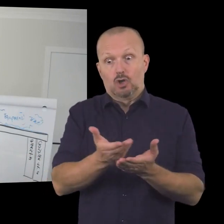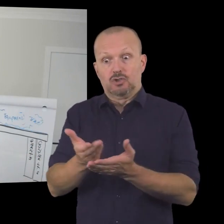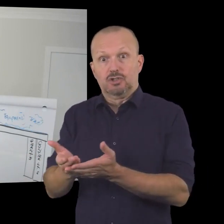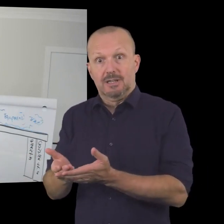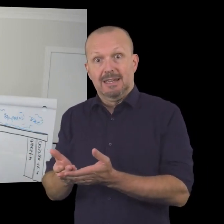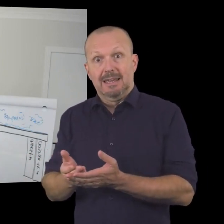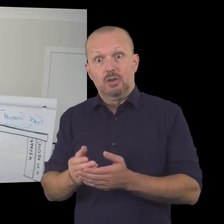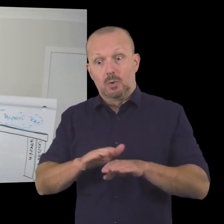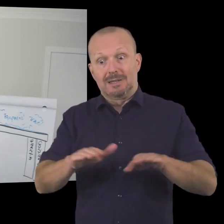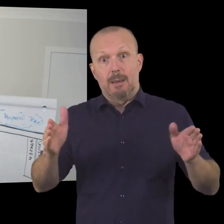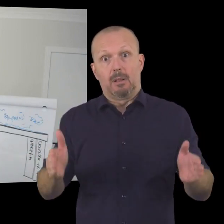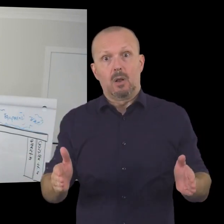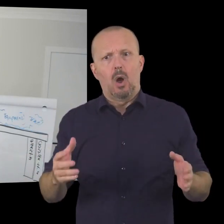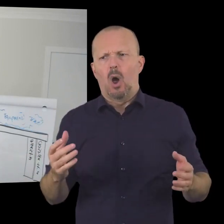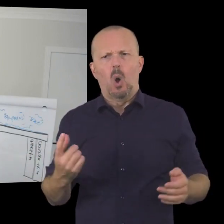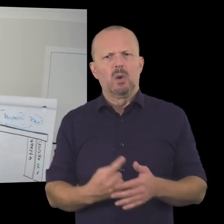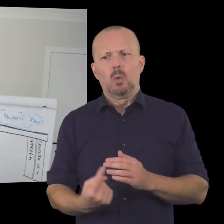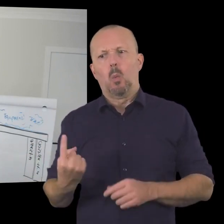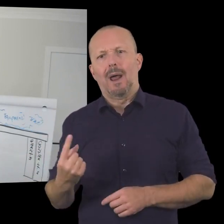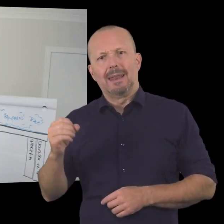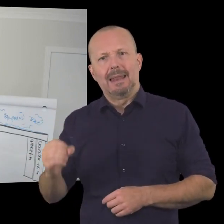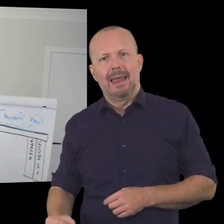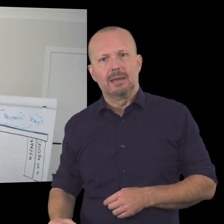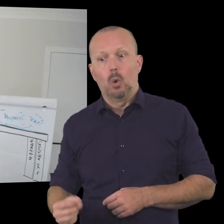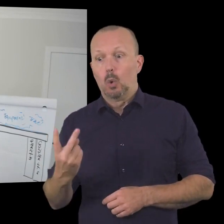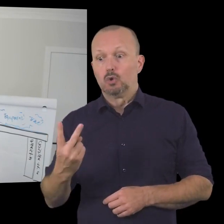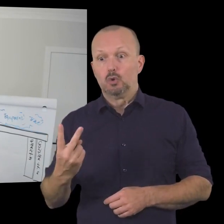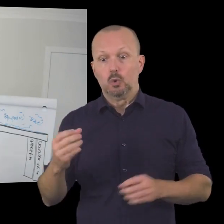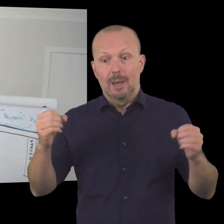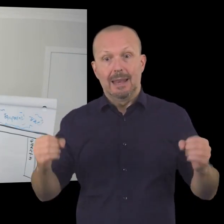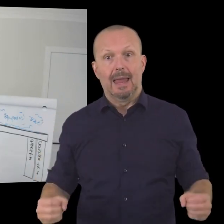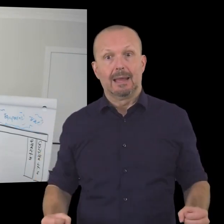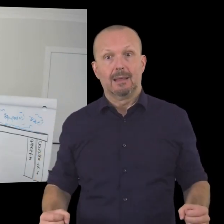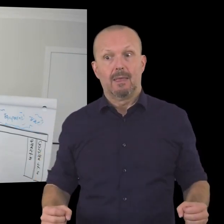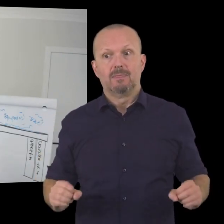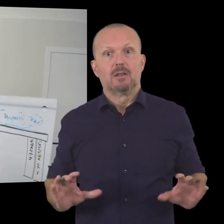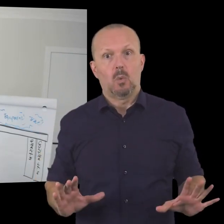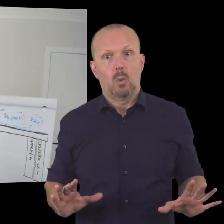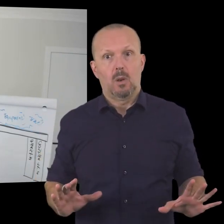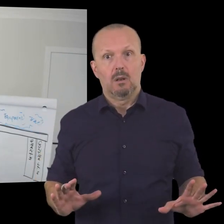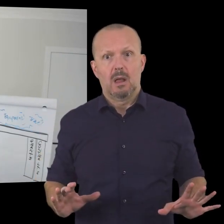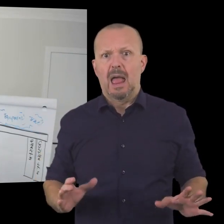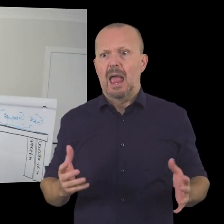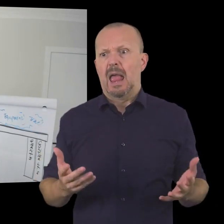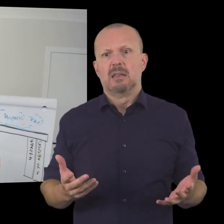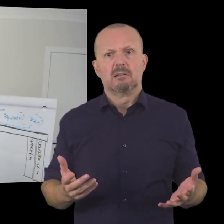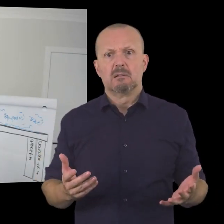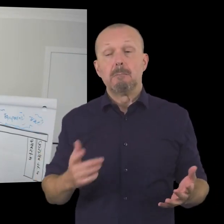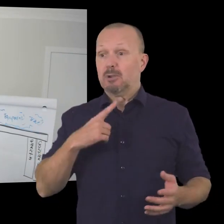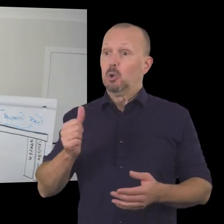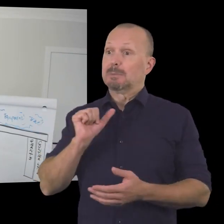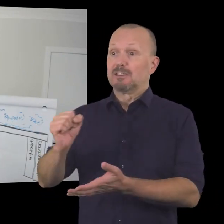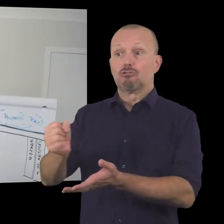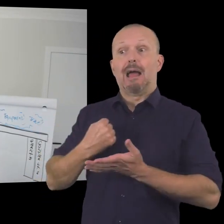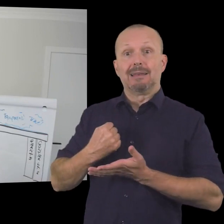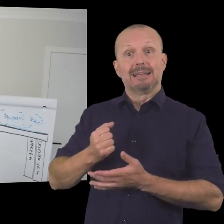table legs uh and for example you don't get a grant that you've received uh year after year after year